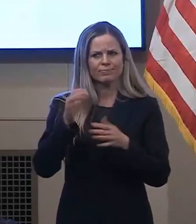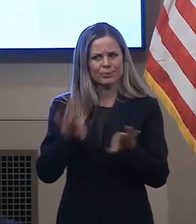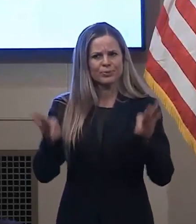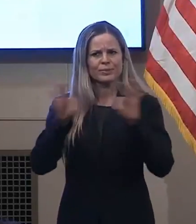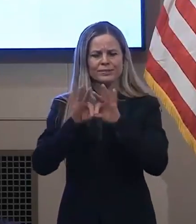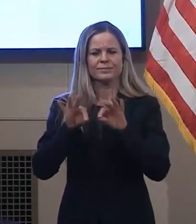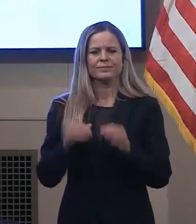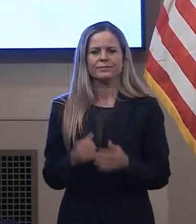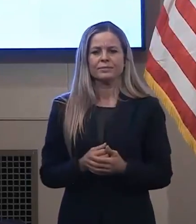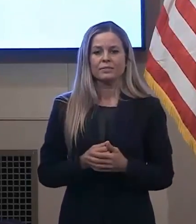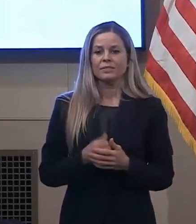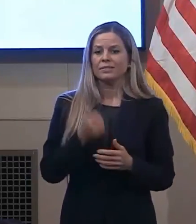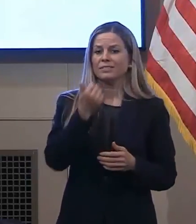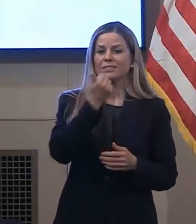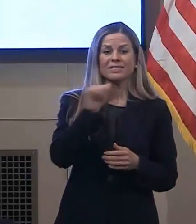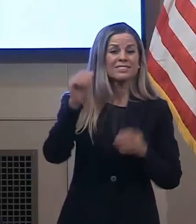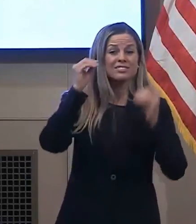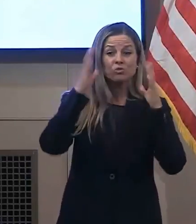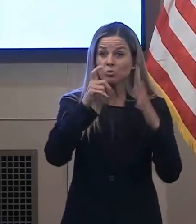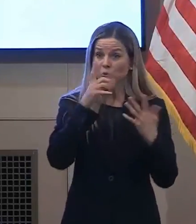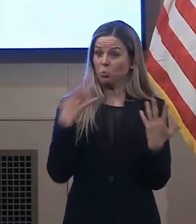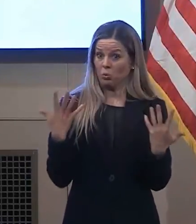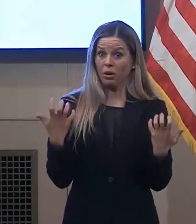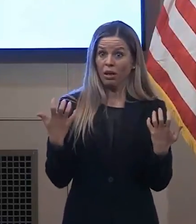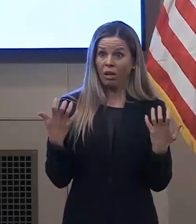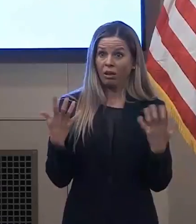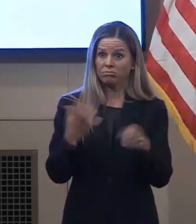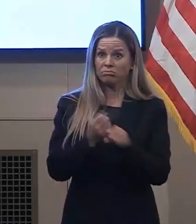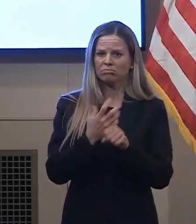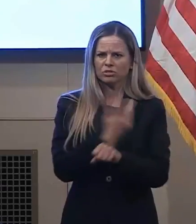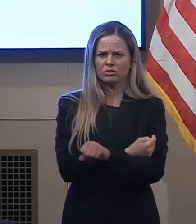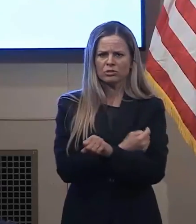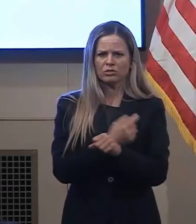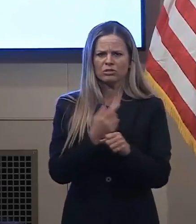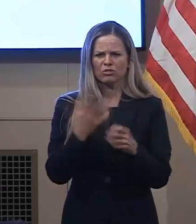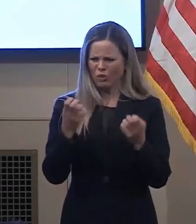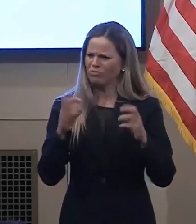wants to receive COVID-19 vaccine has the opportunity to do so by spring break.